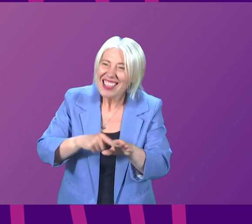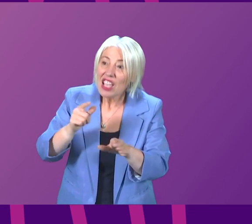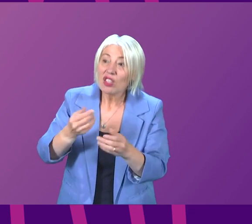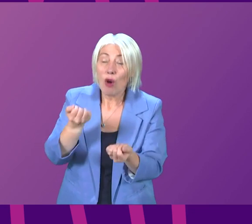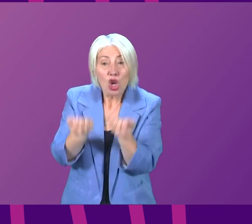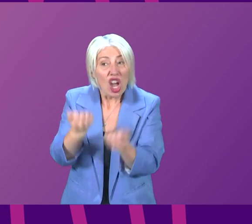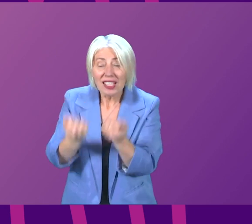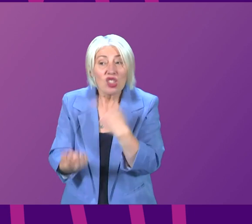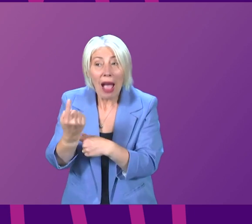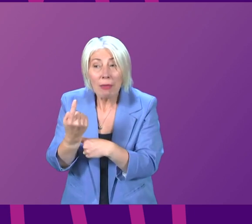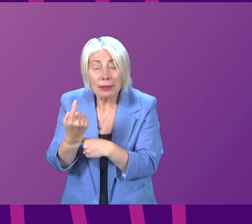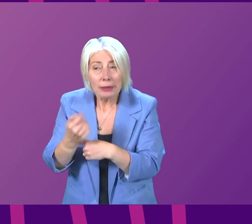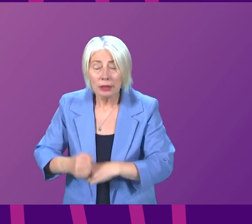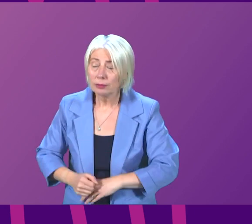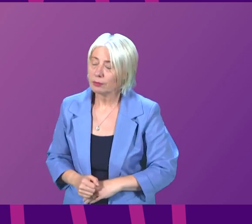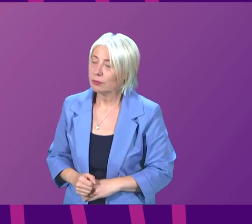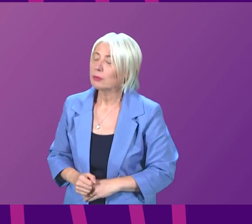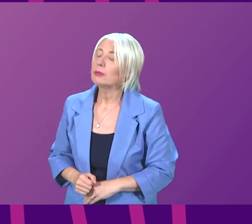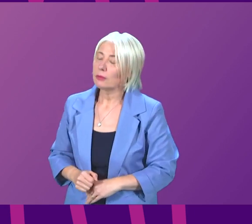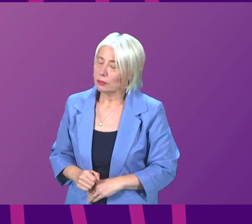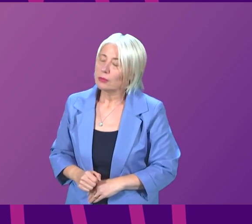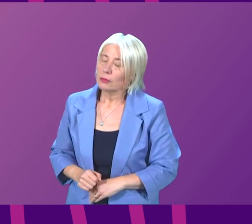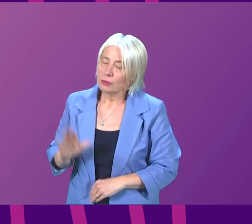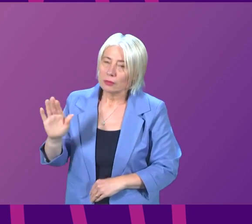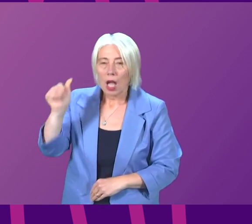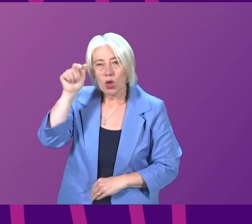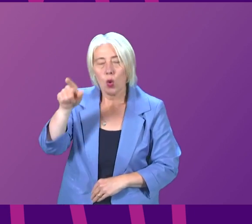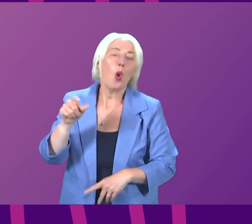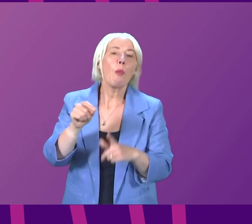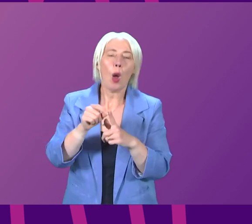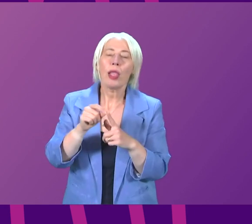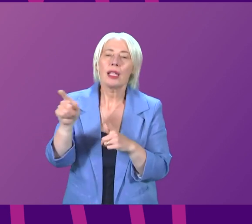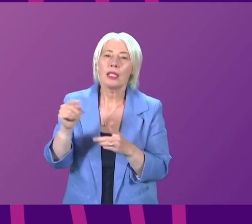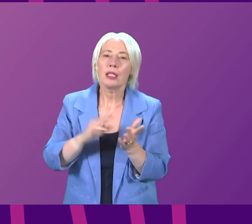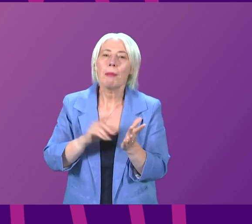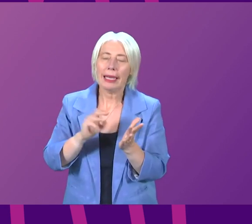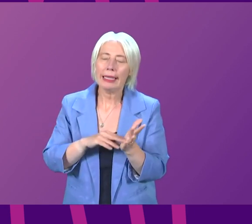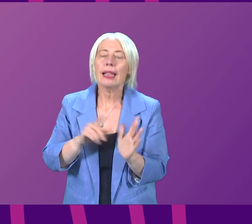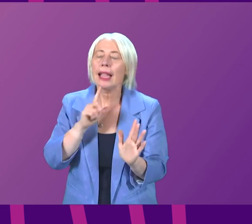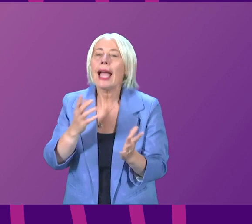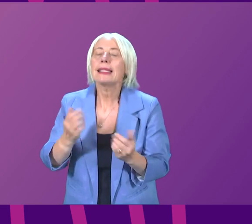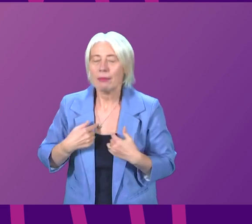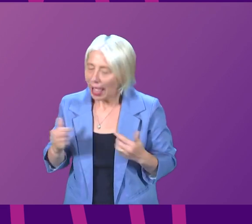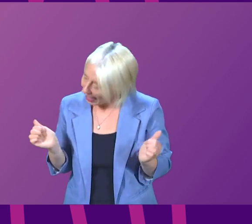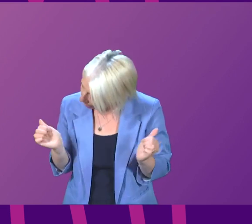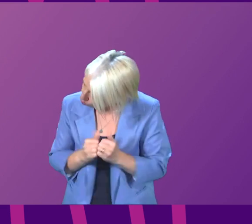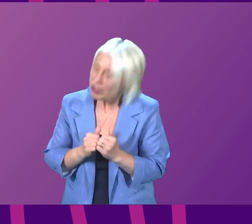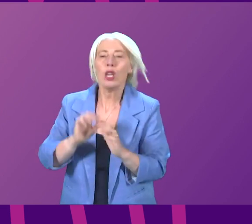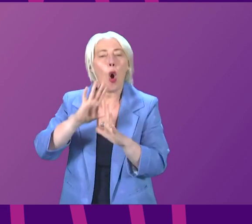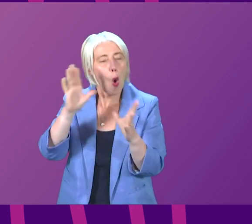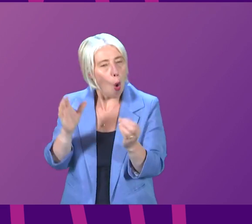First Minister can I say firstly I know Pauline McNeill does accept this I agree entirely